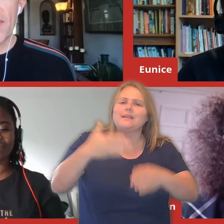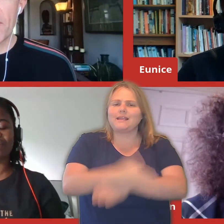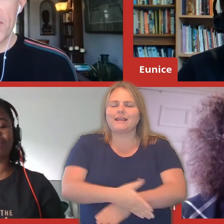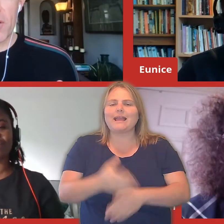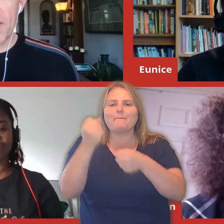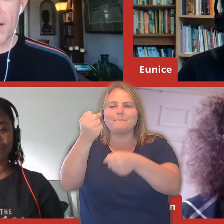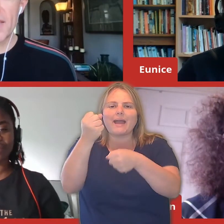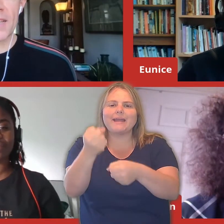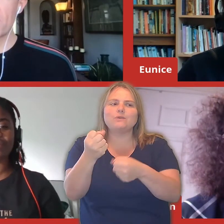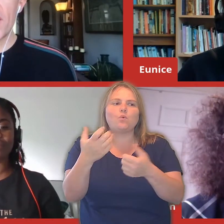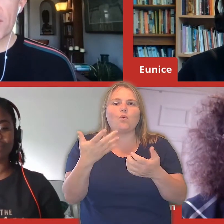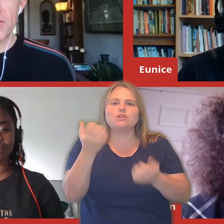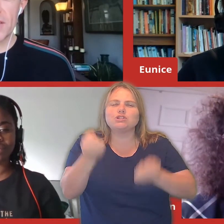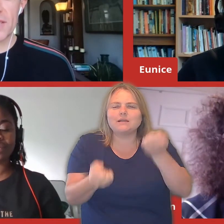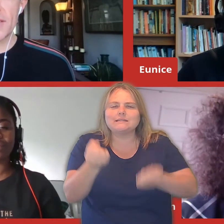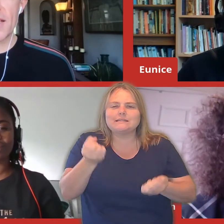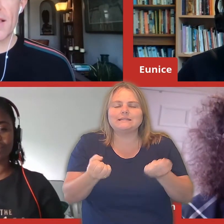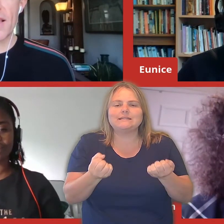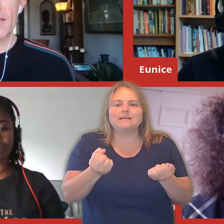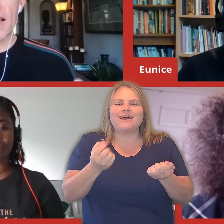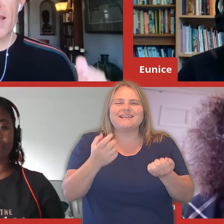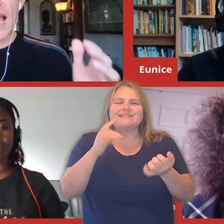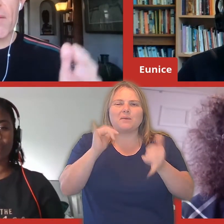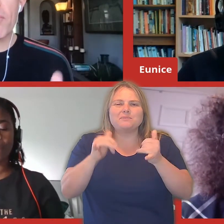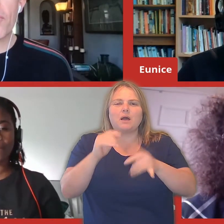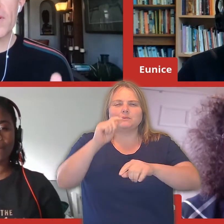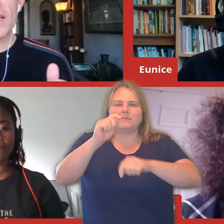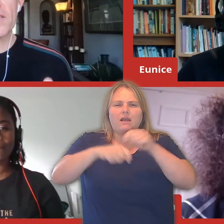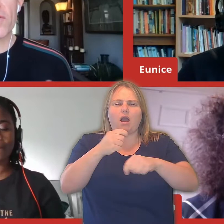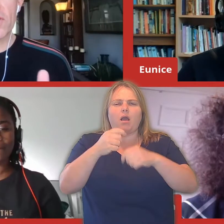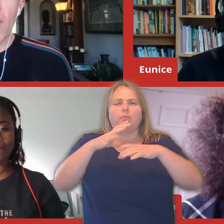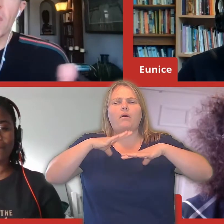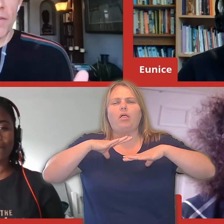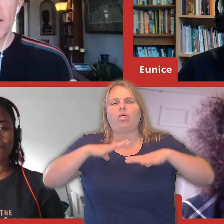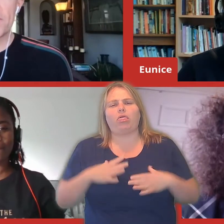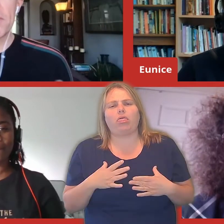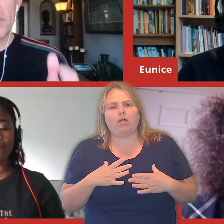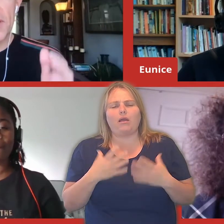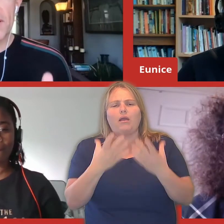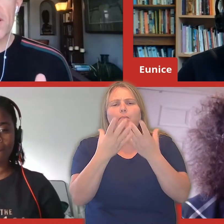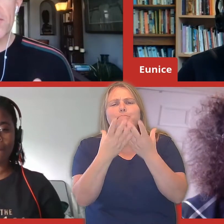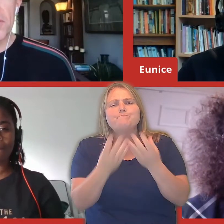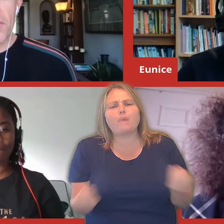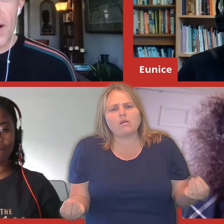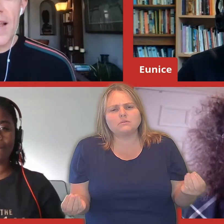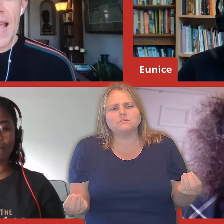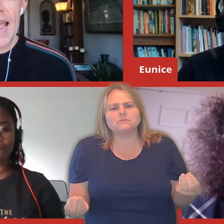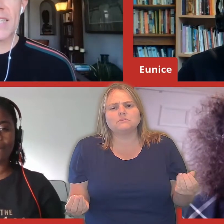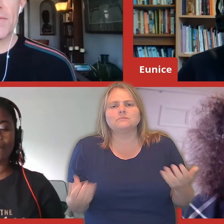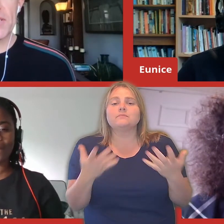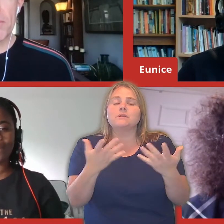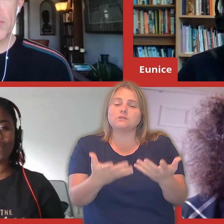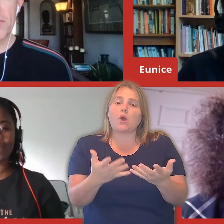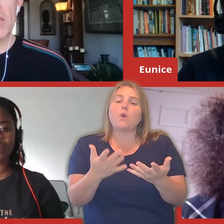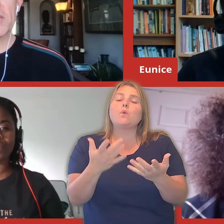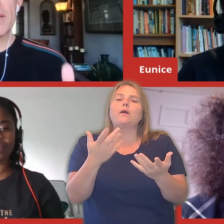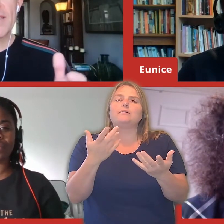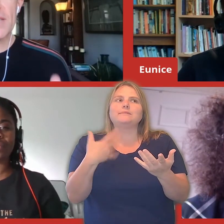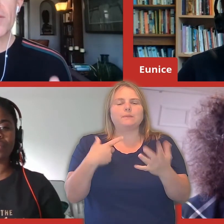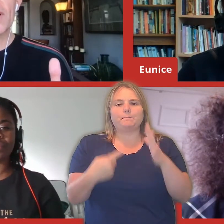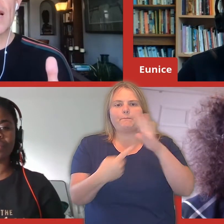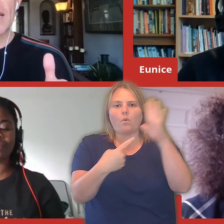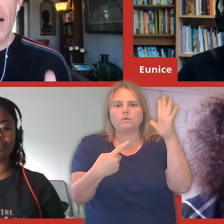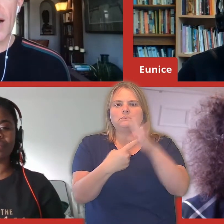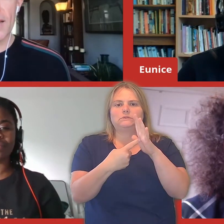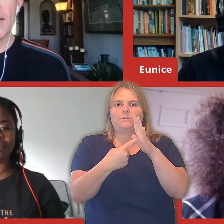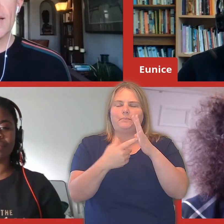and whether you're in politics or other justice seeking things. And I think how important it is for all of us, but particularly those who are activists and pushing for change to be